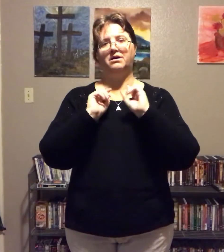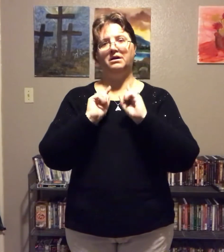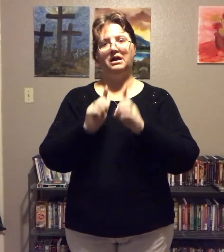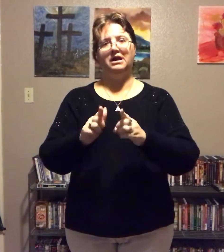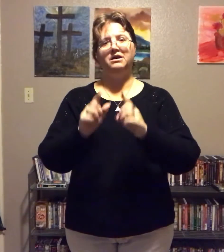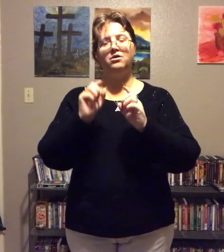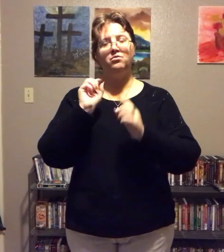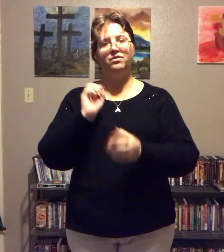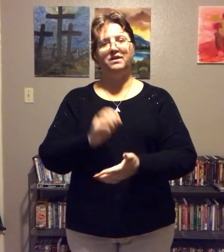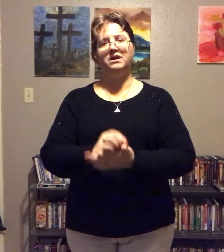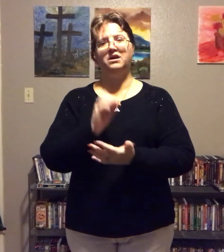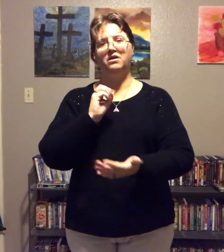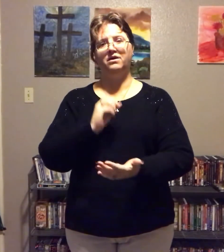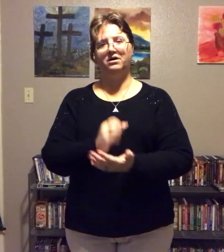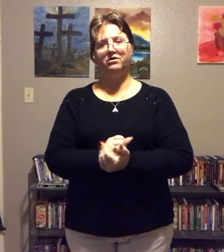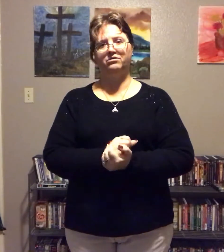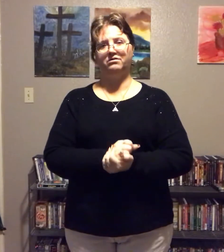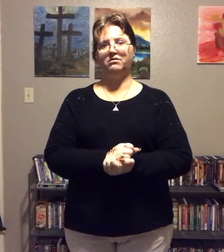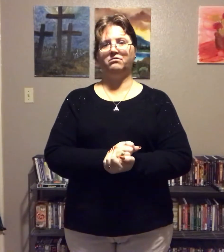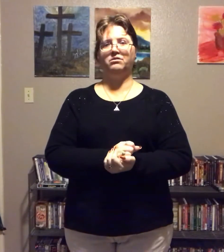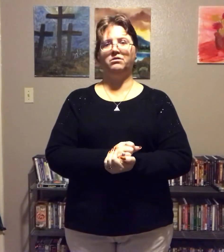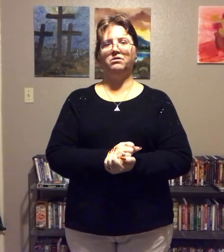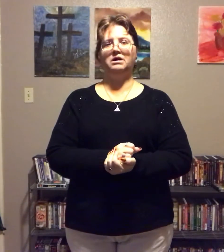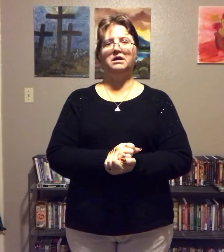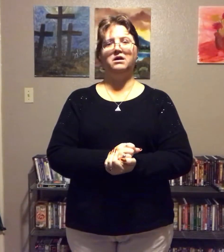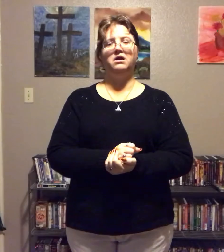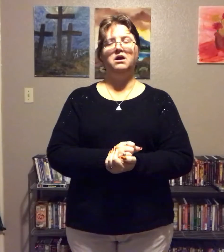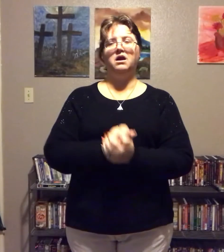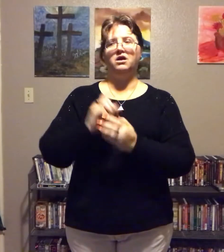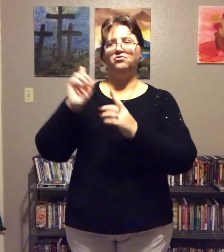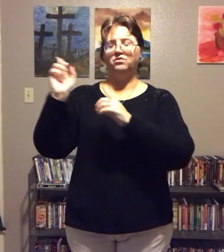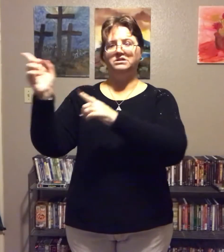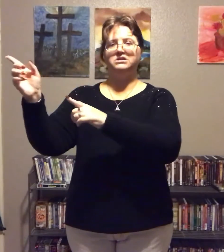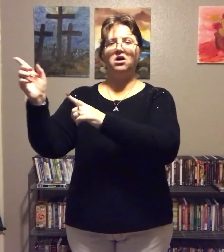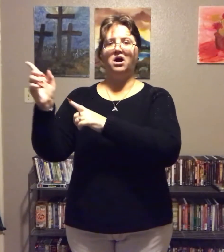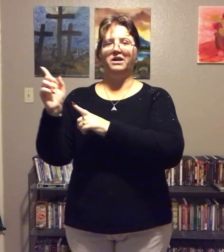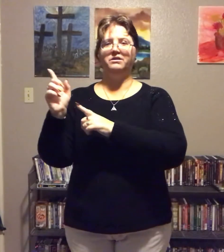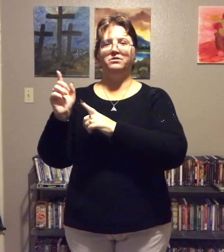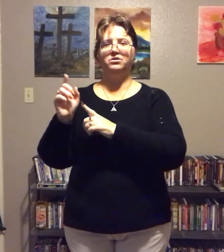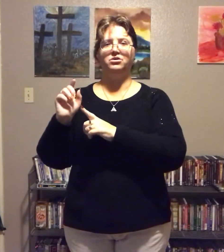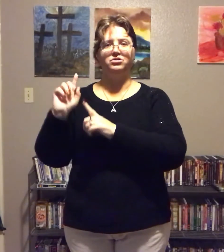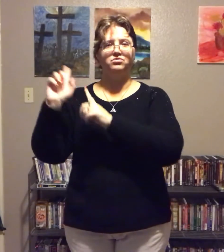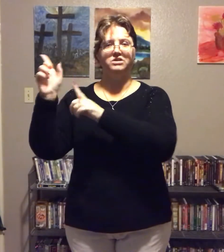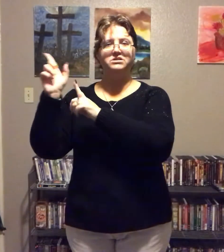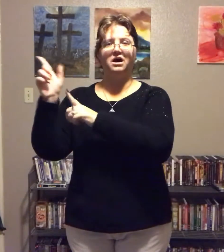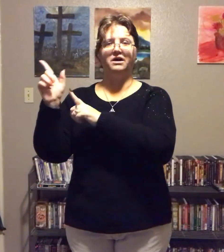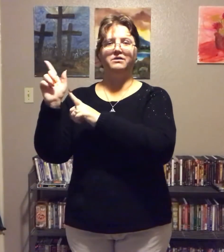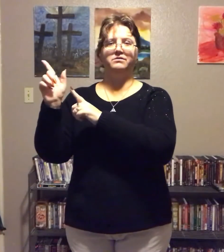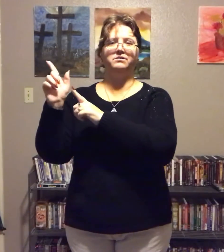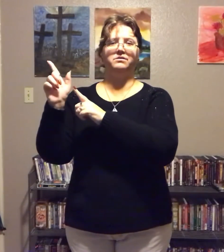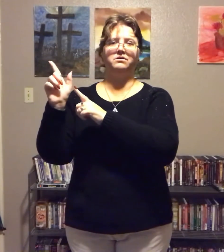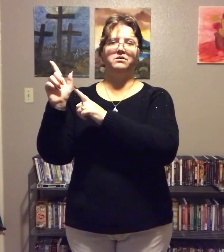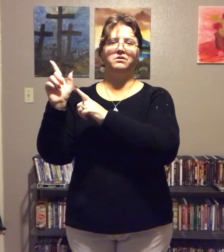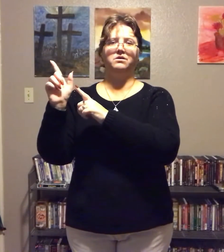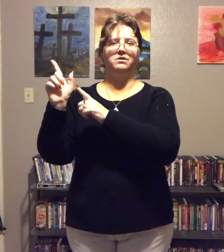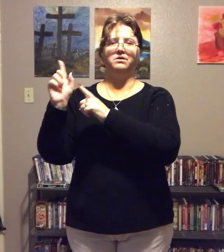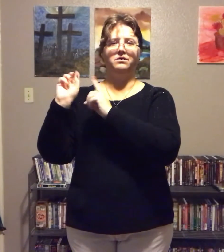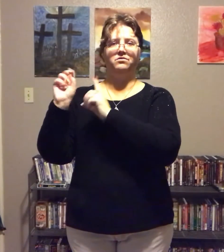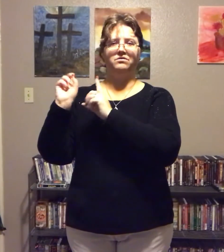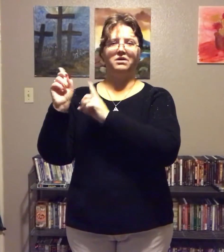Eat it within the hunger zone. And trust God. Trust God. Trust